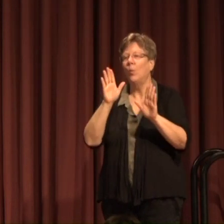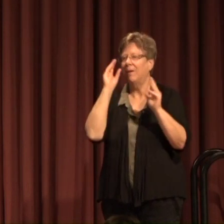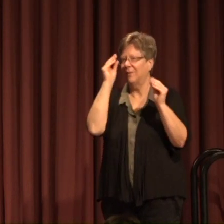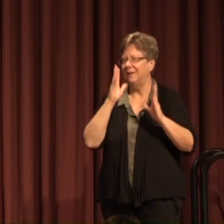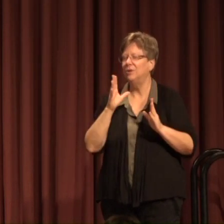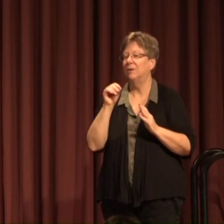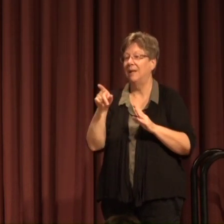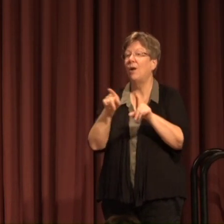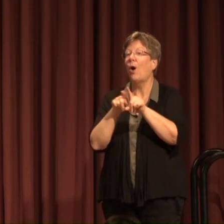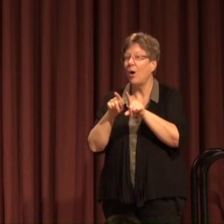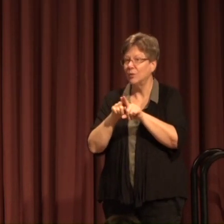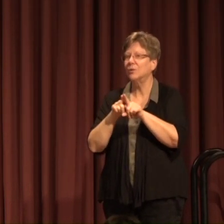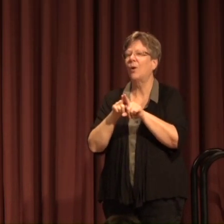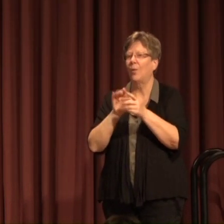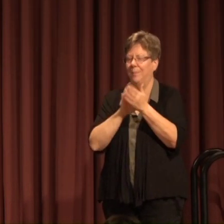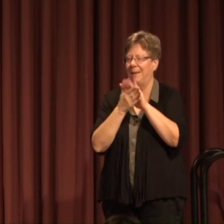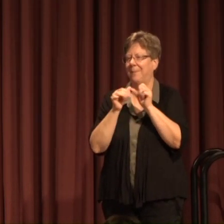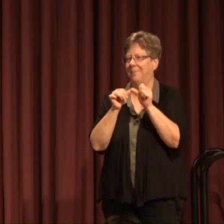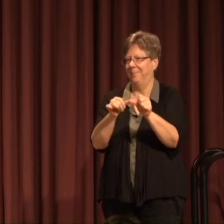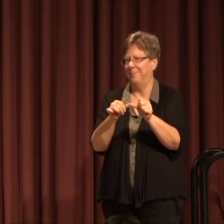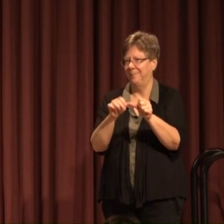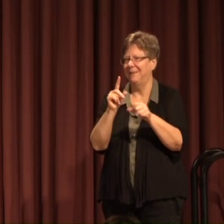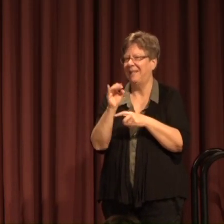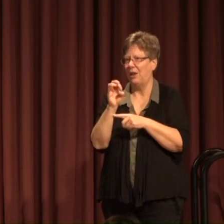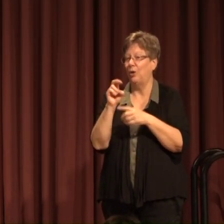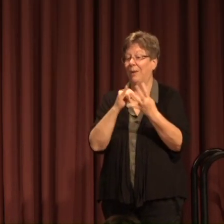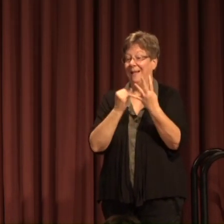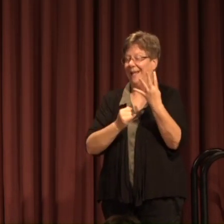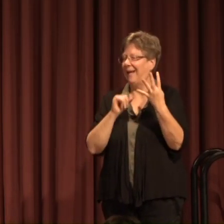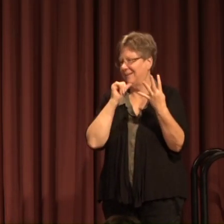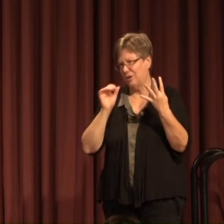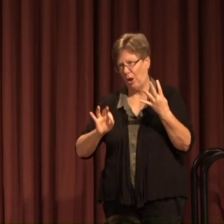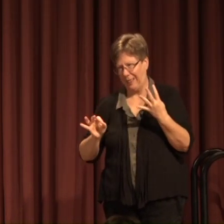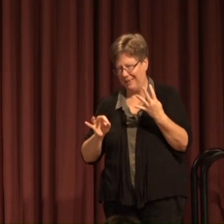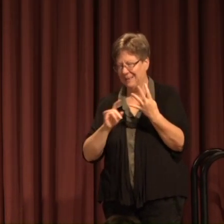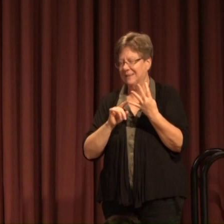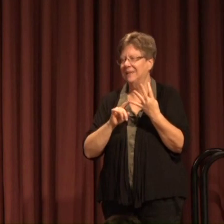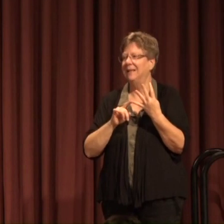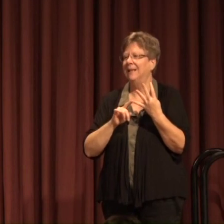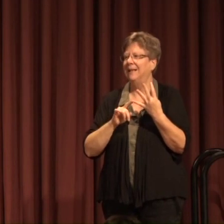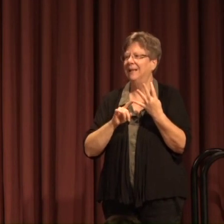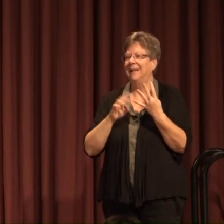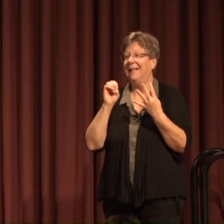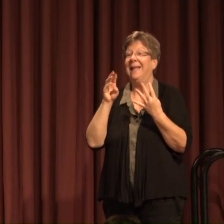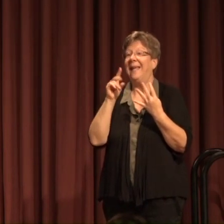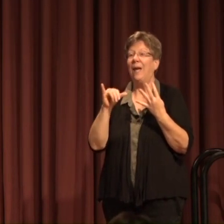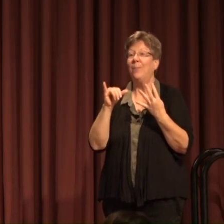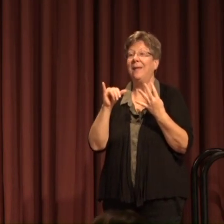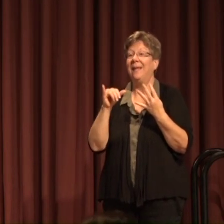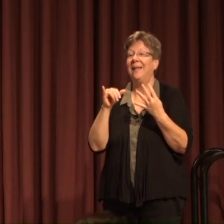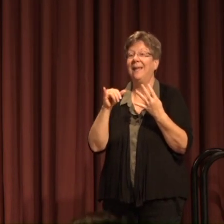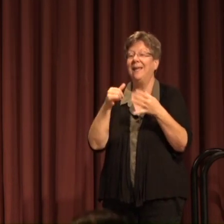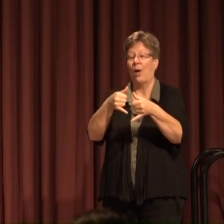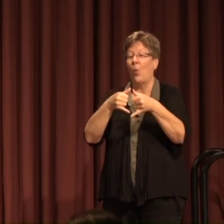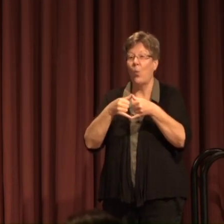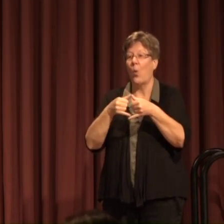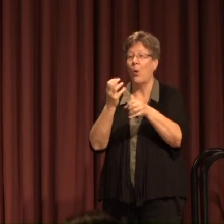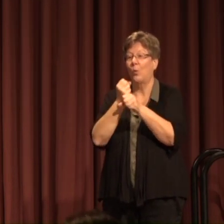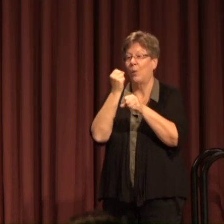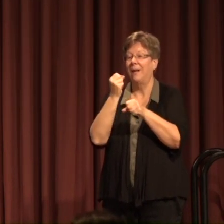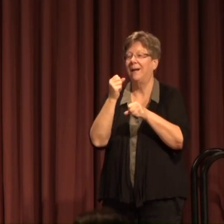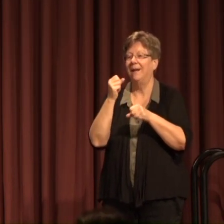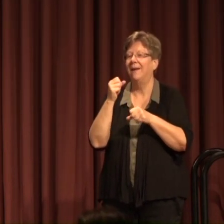and he has also achieved tenure this year and last but not least our Emmy award winning media arts professor